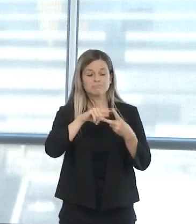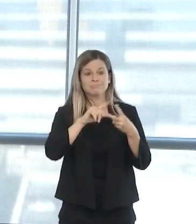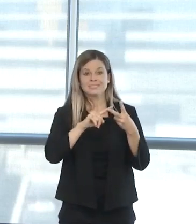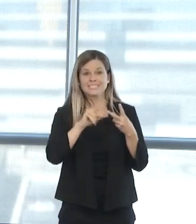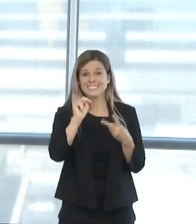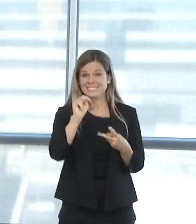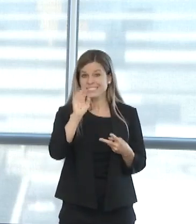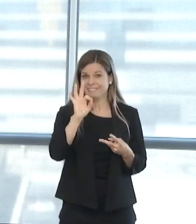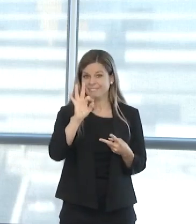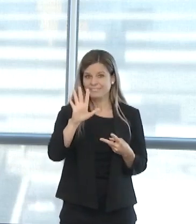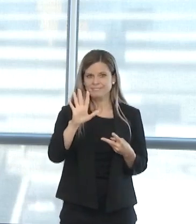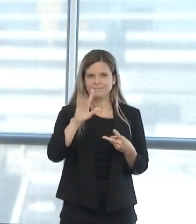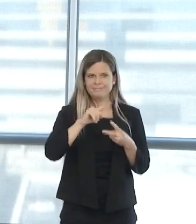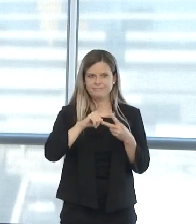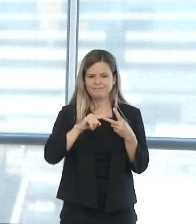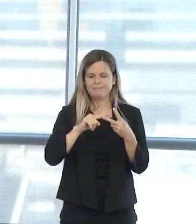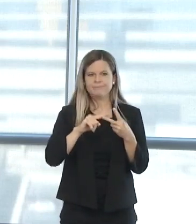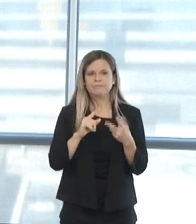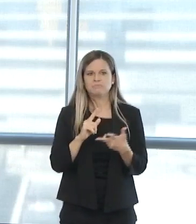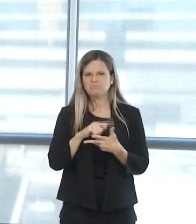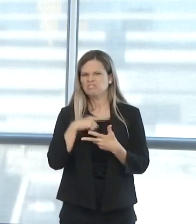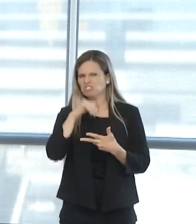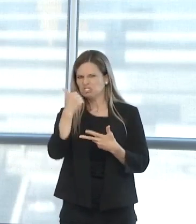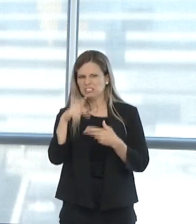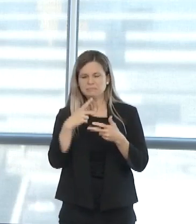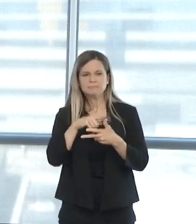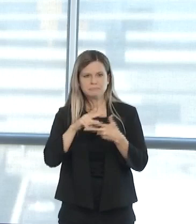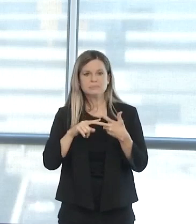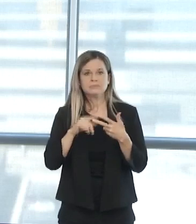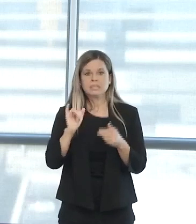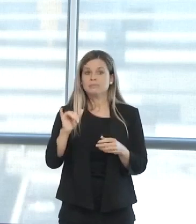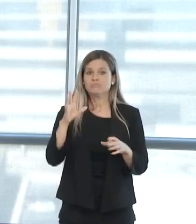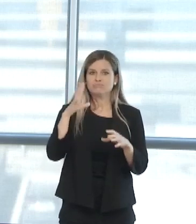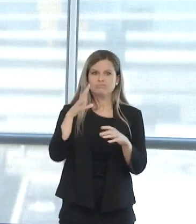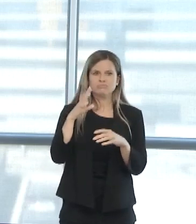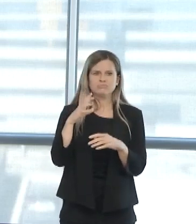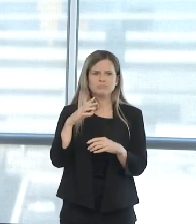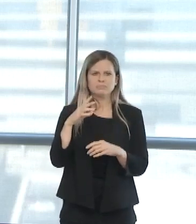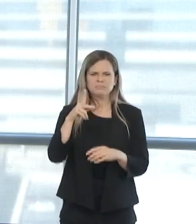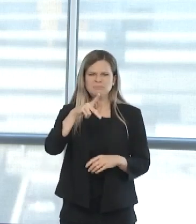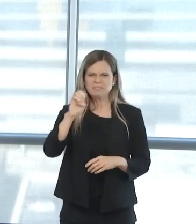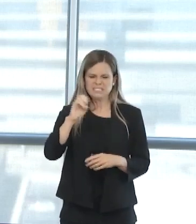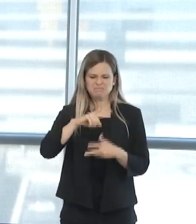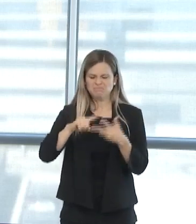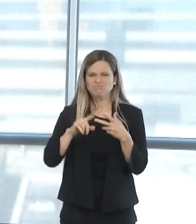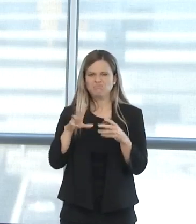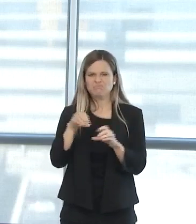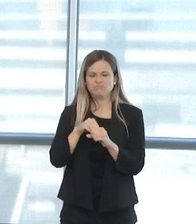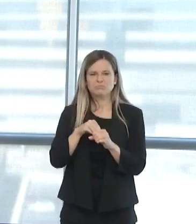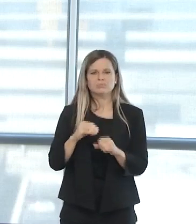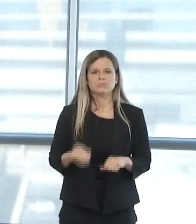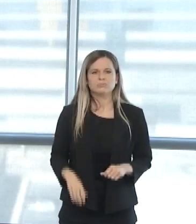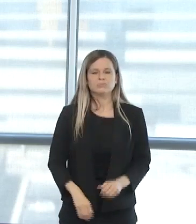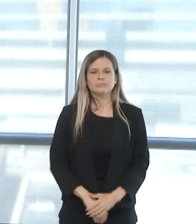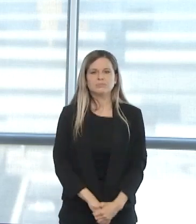which you've heard described as personal protective equipment or PPE. The global supply for this equipment